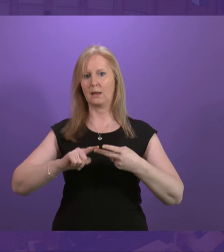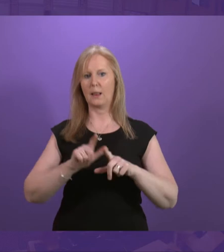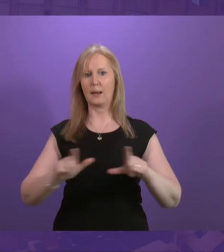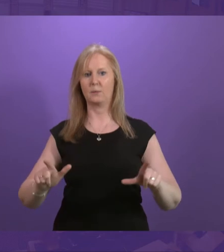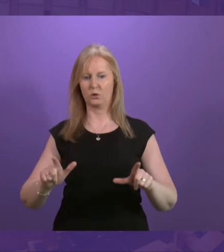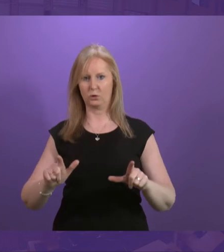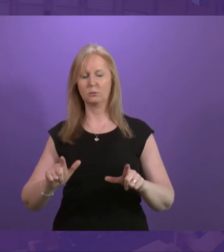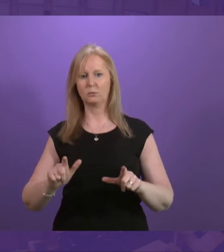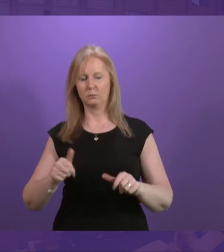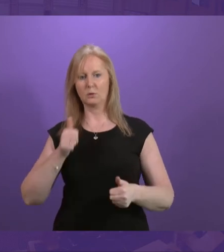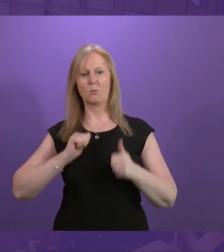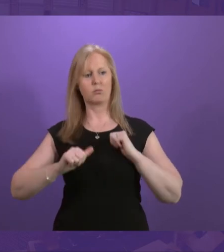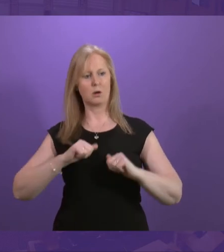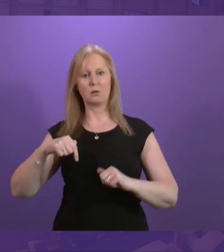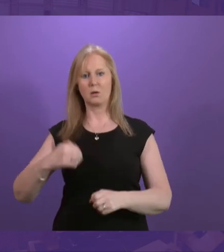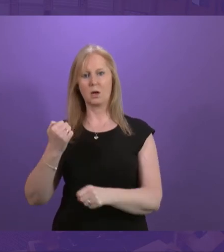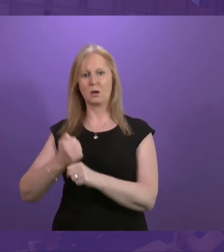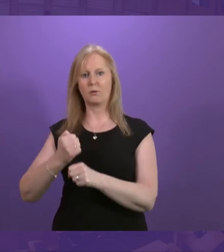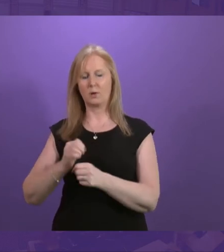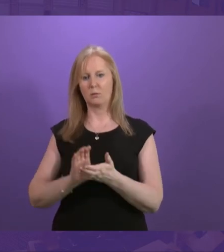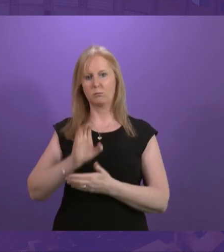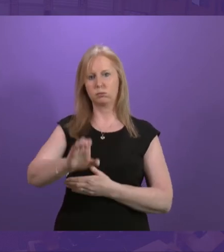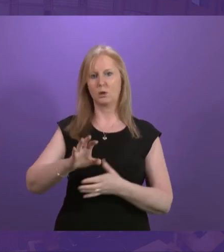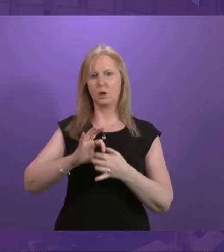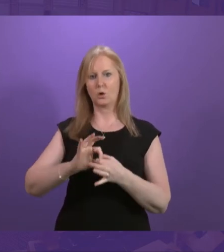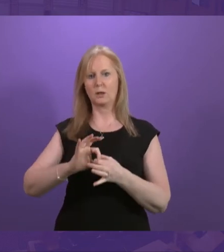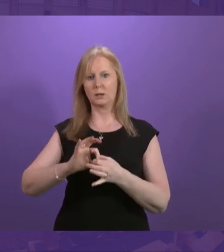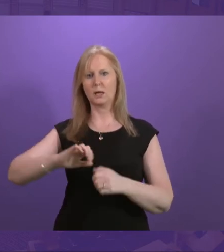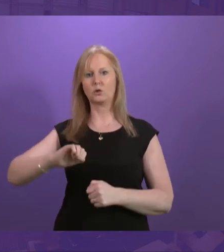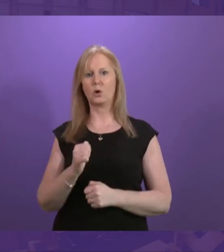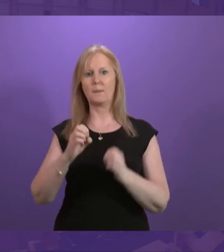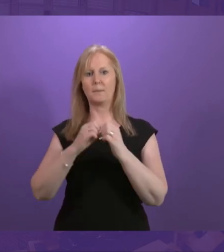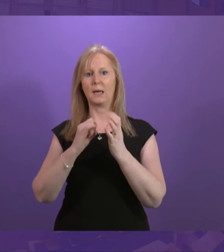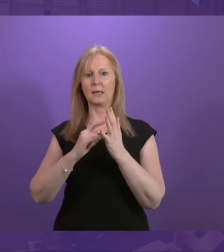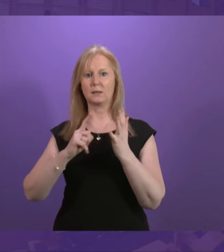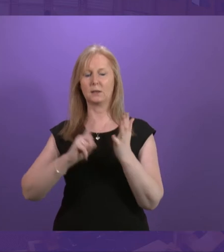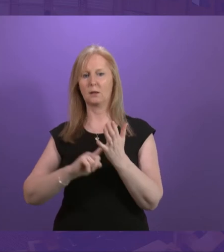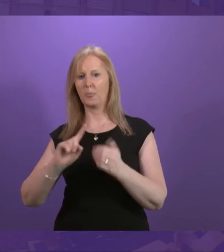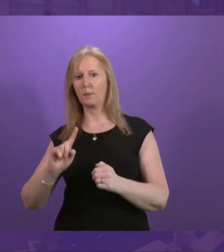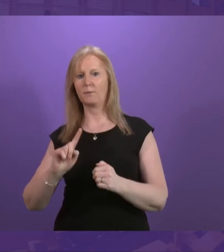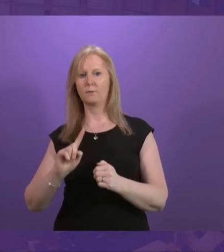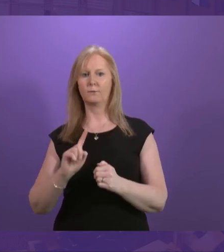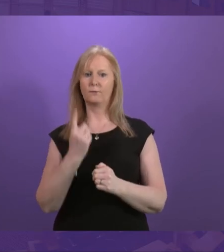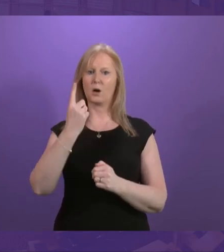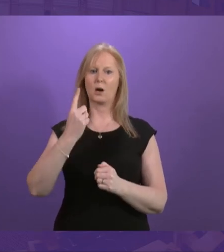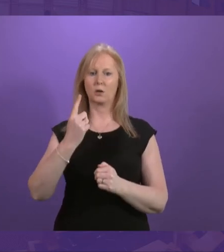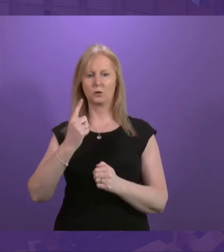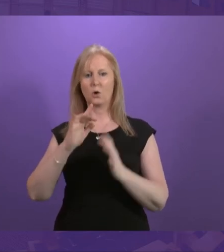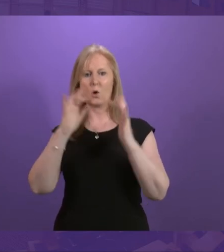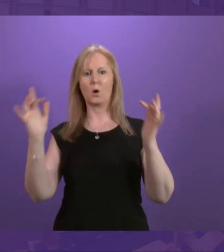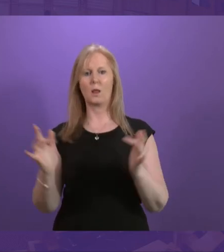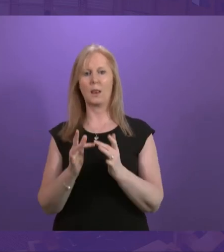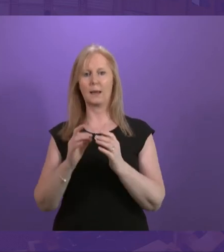And I'm proud that this government funds Contact Scotland BSL, the UK's first publicly funded online